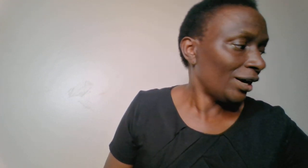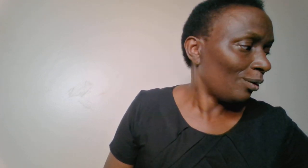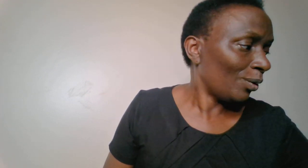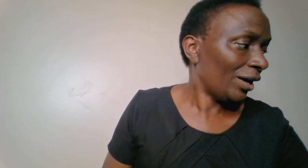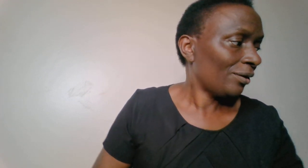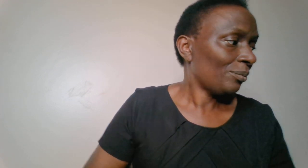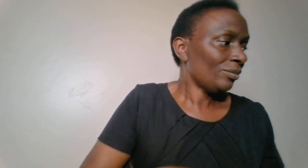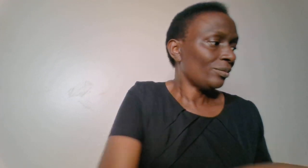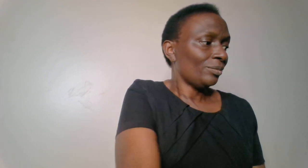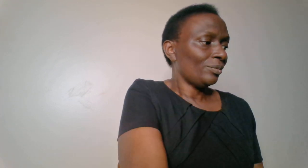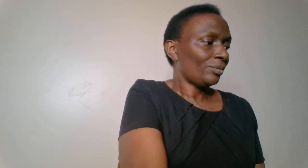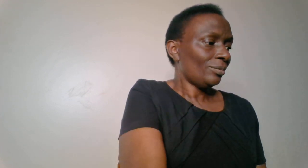away.